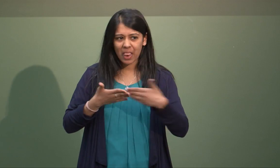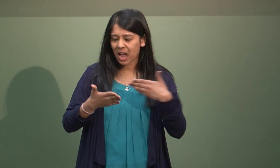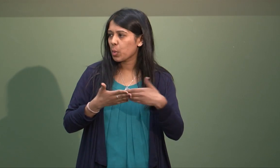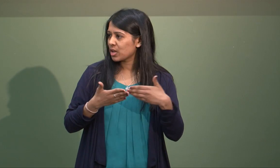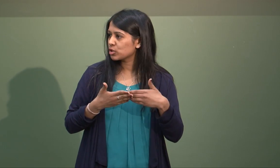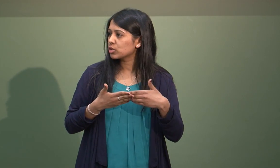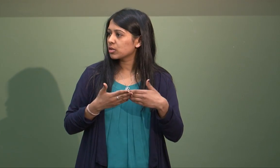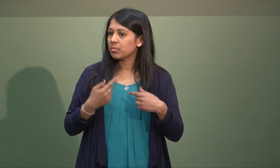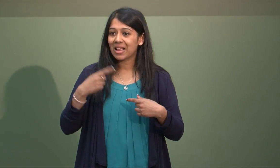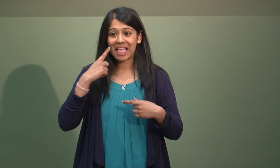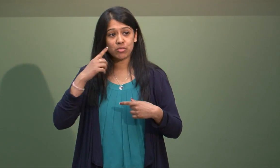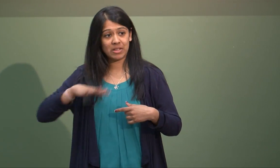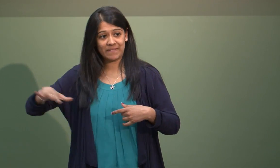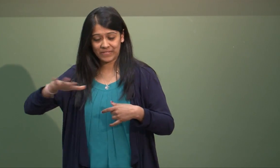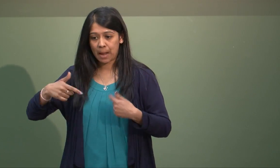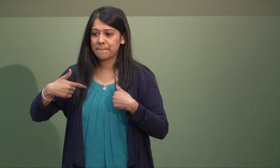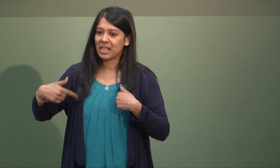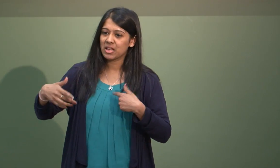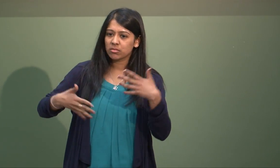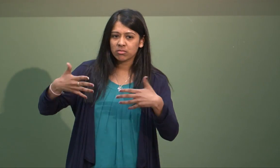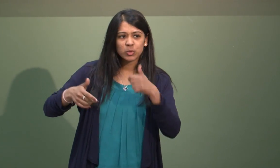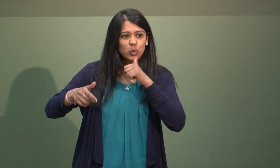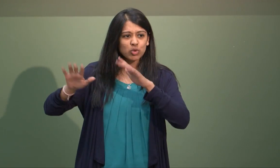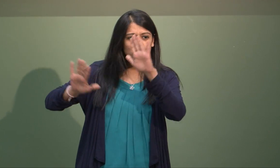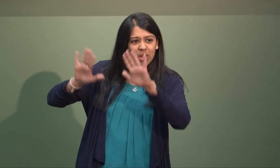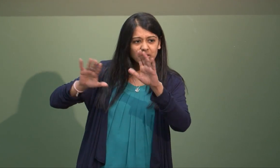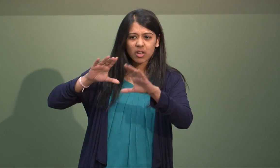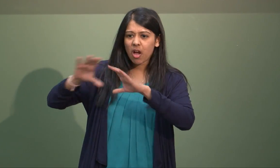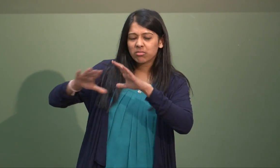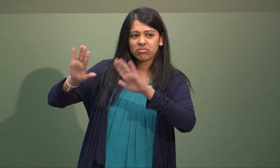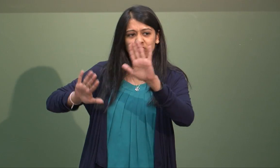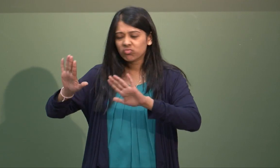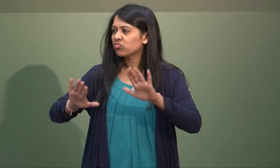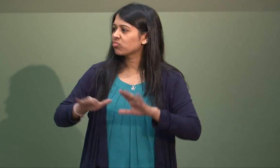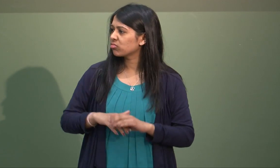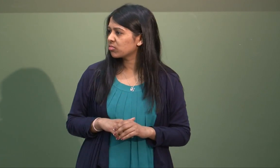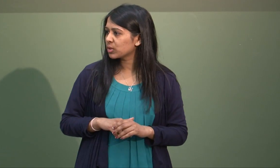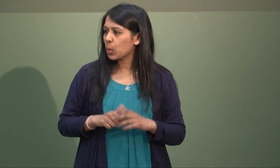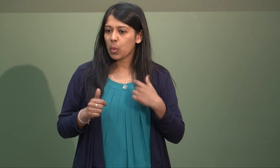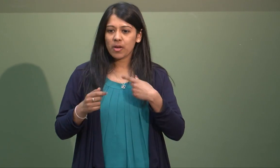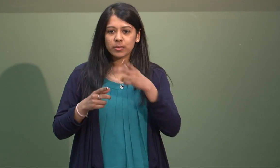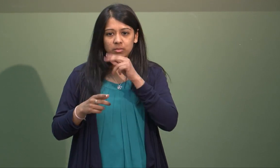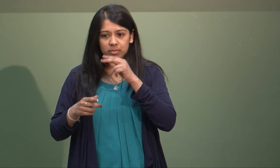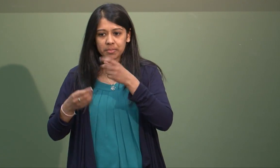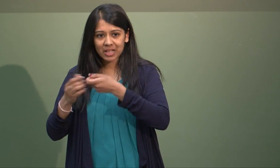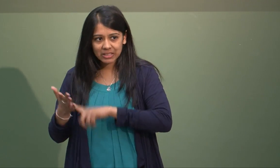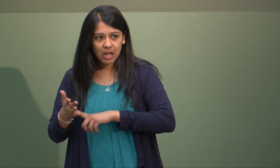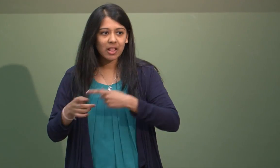and I grew up with two languages at home as well. My parents are hearing so we used a